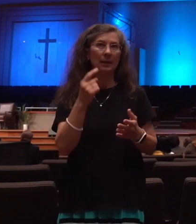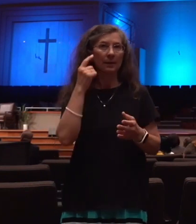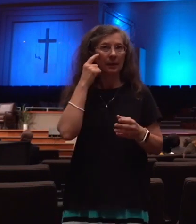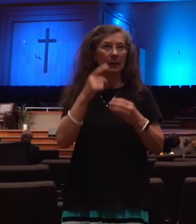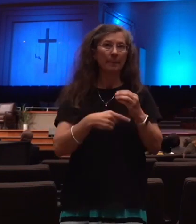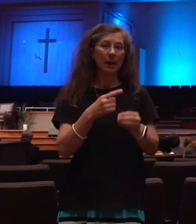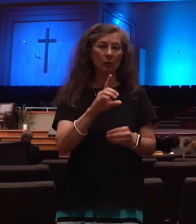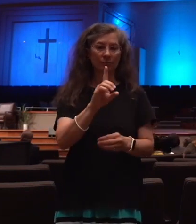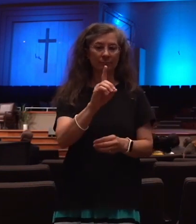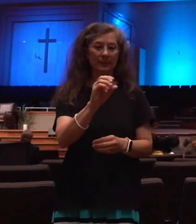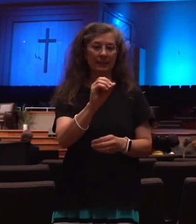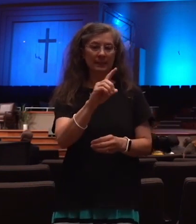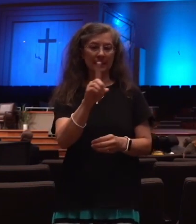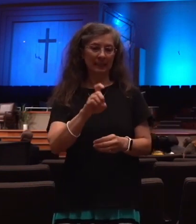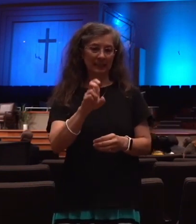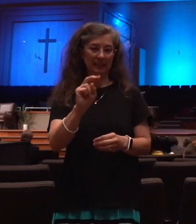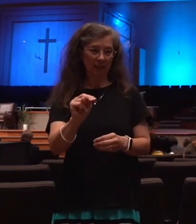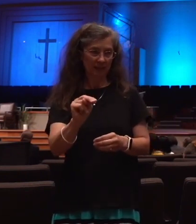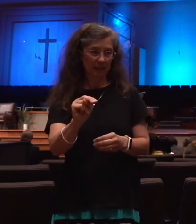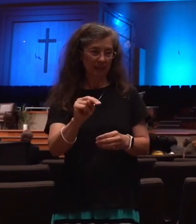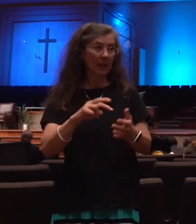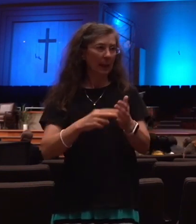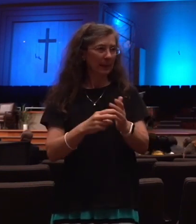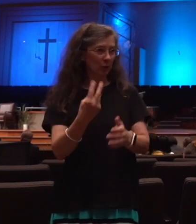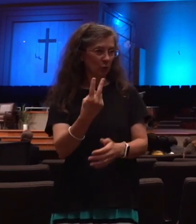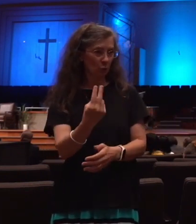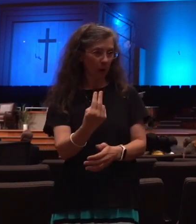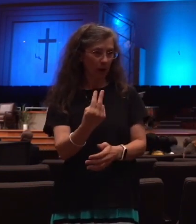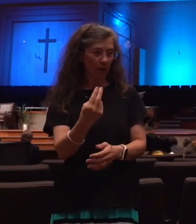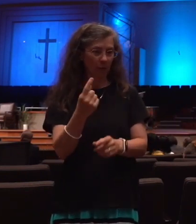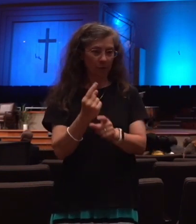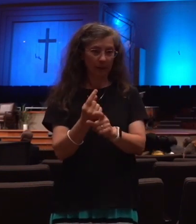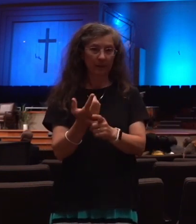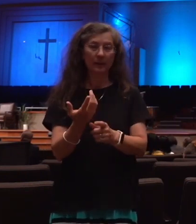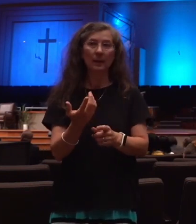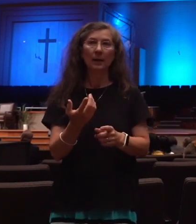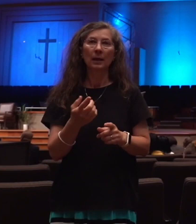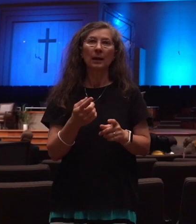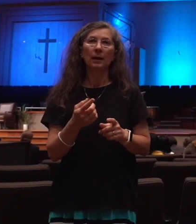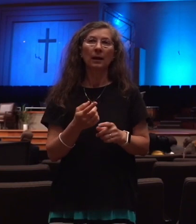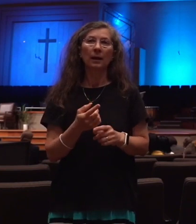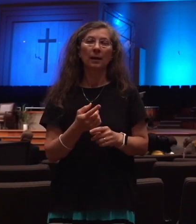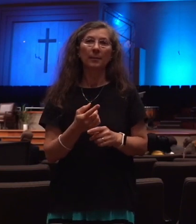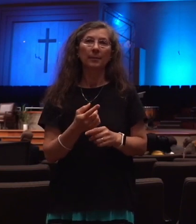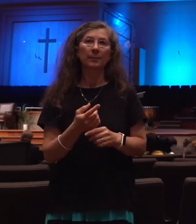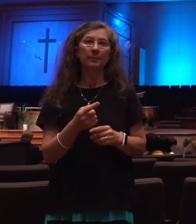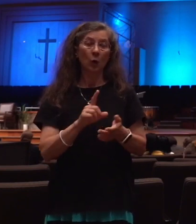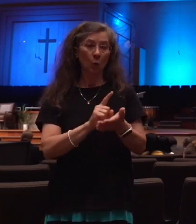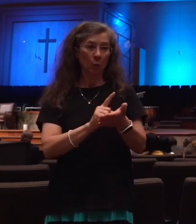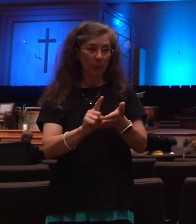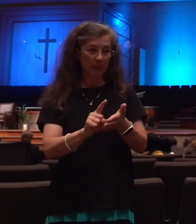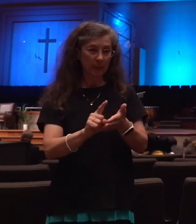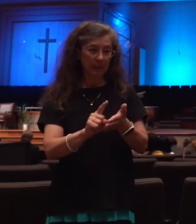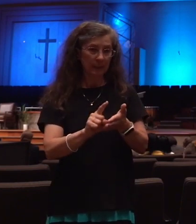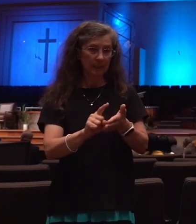You use it, and it is in reference to sevens. Of course, obviously, a week is how many days?